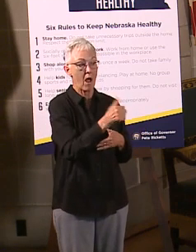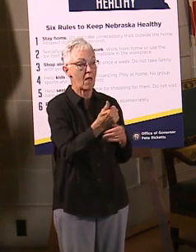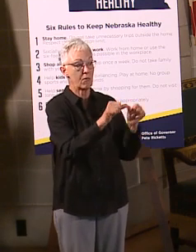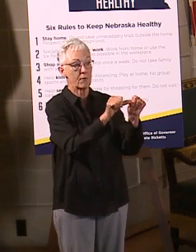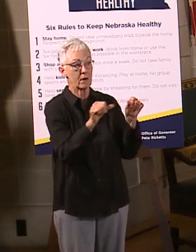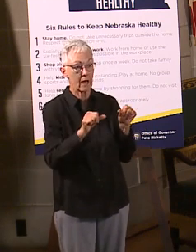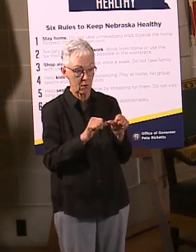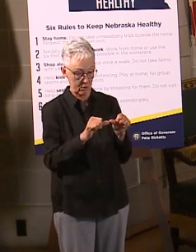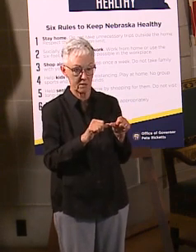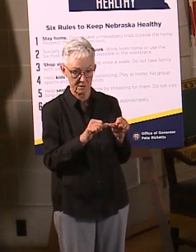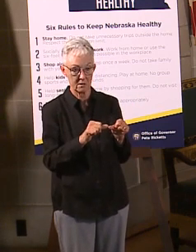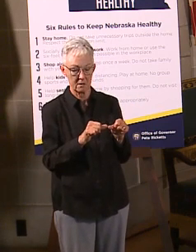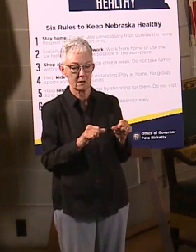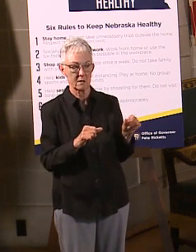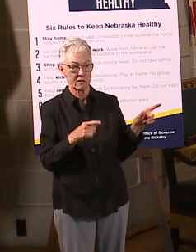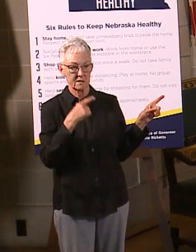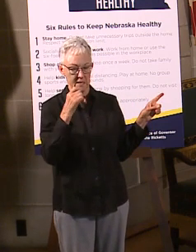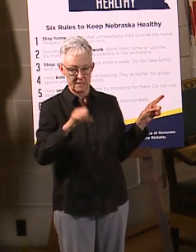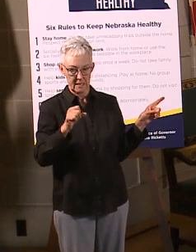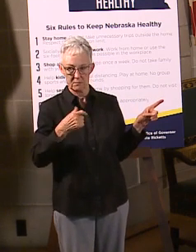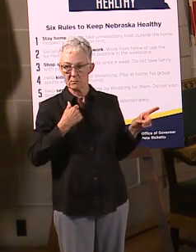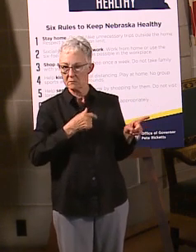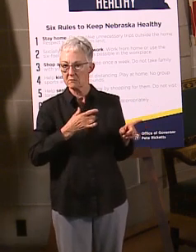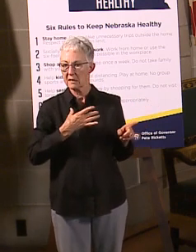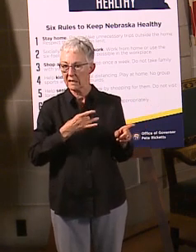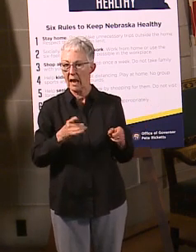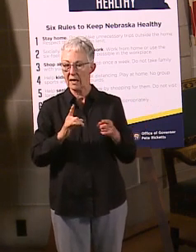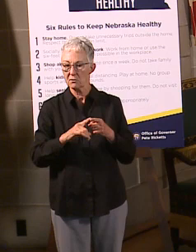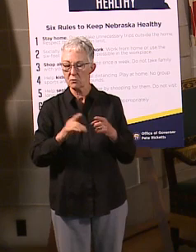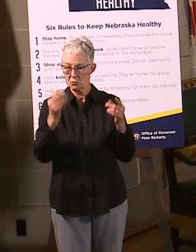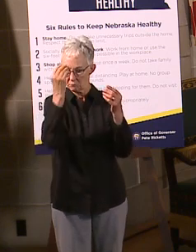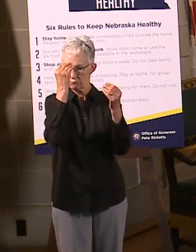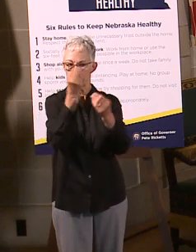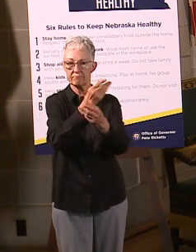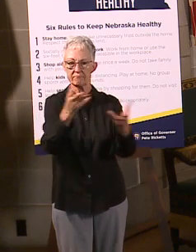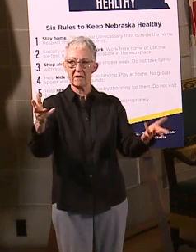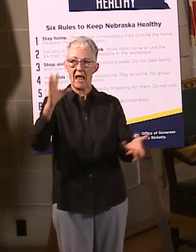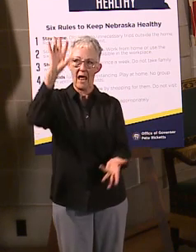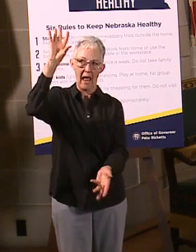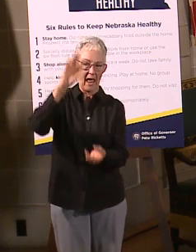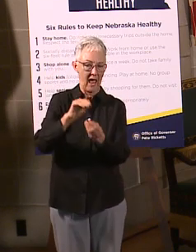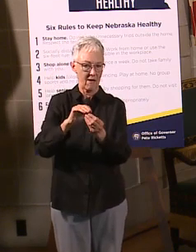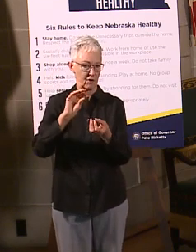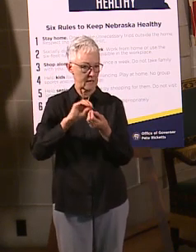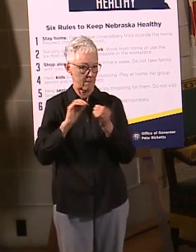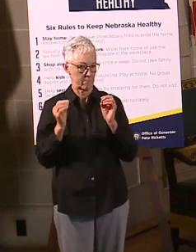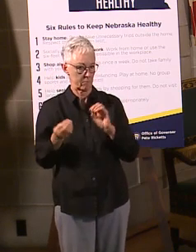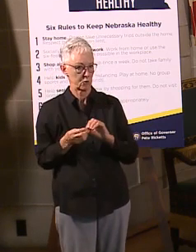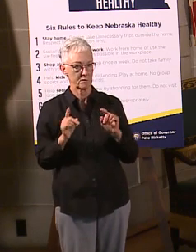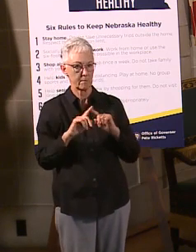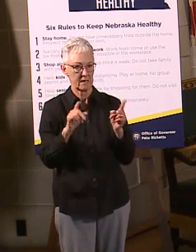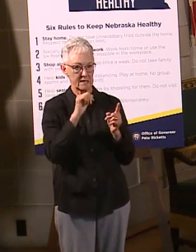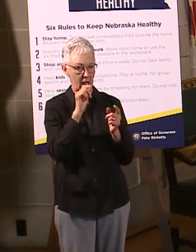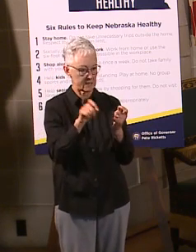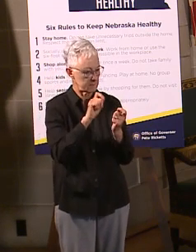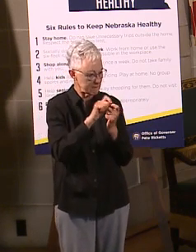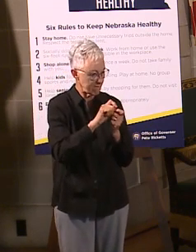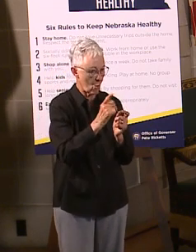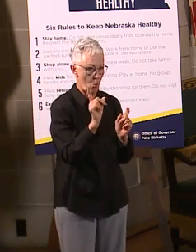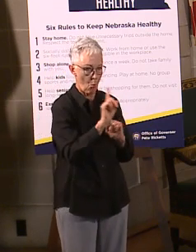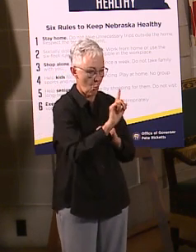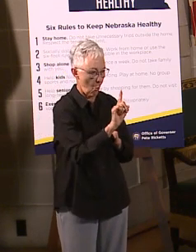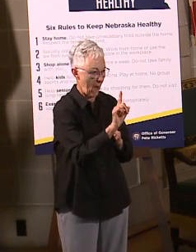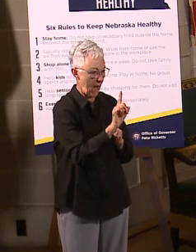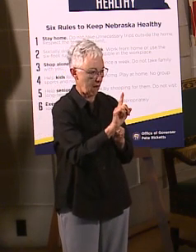data, but not specific location data, especially when we have trouble, if you have trouble verifying it. So, for example, health districts have provided